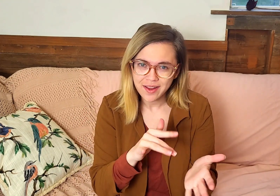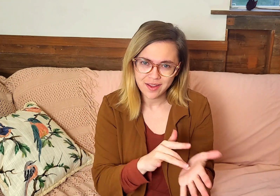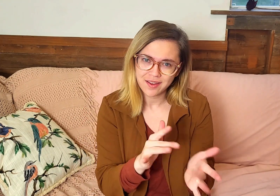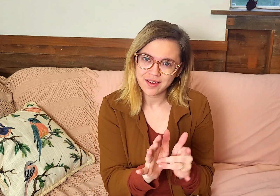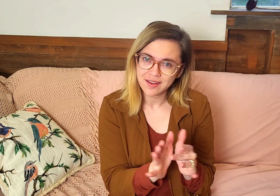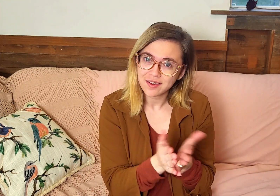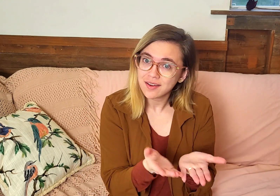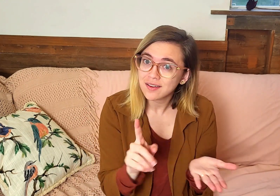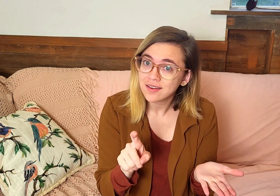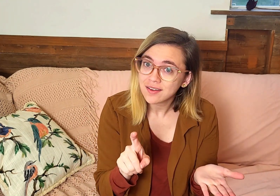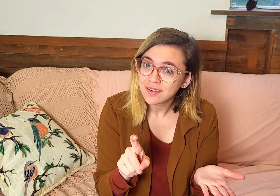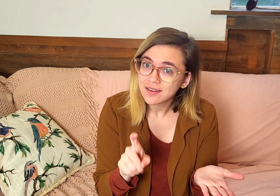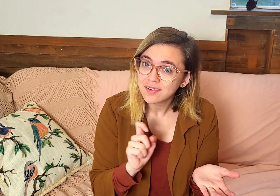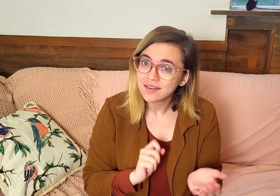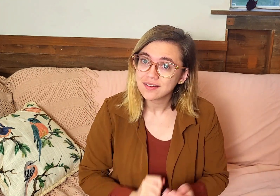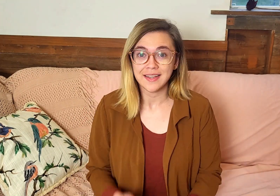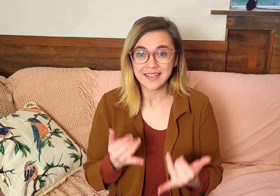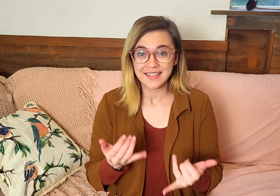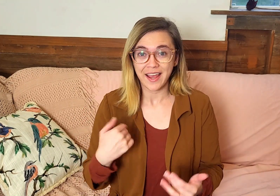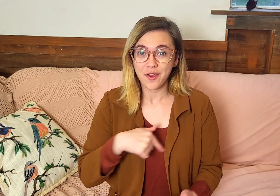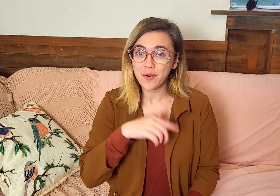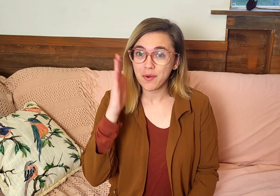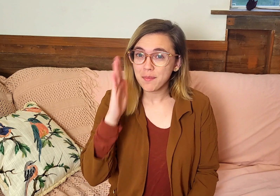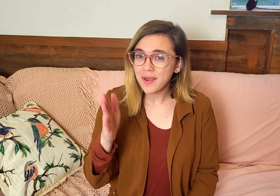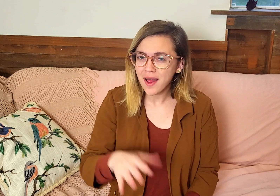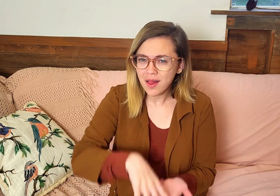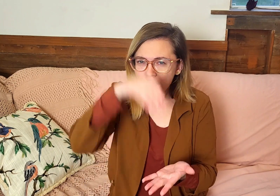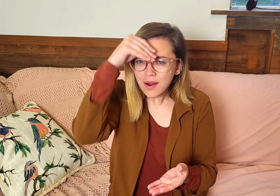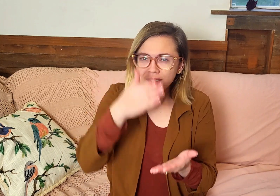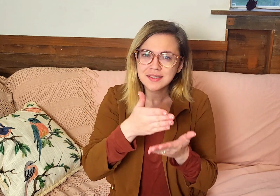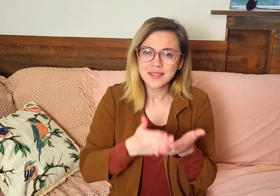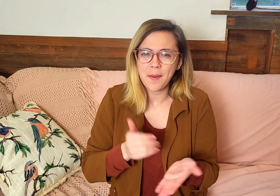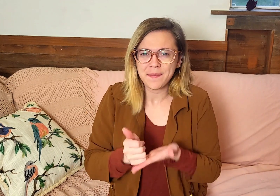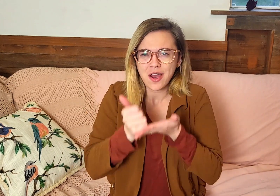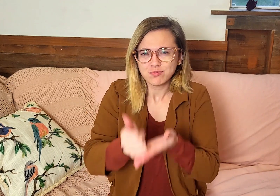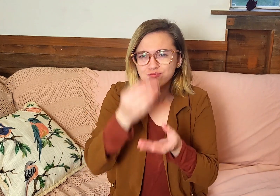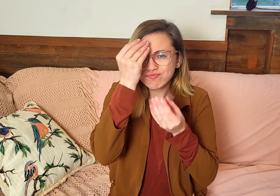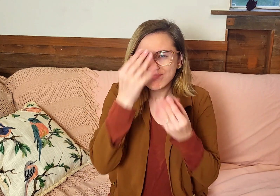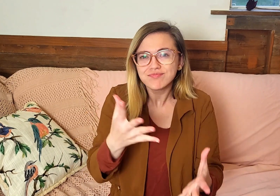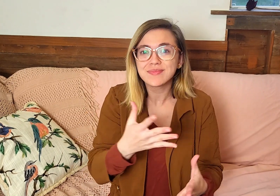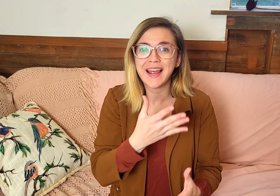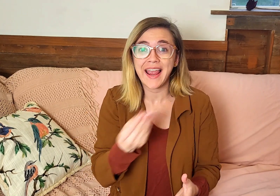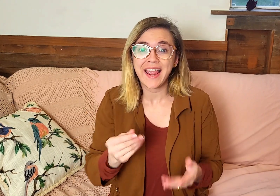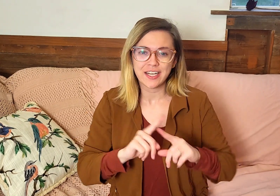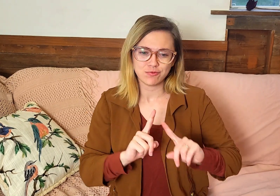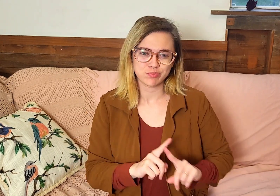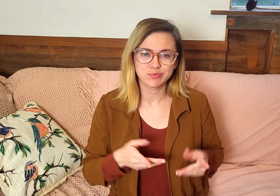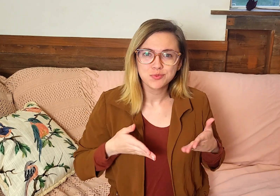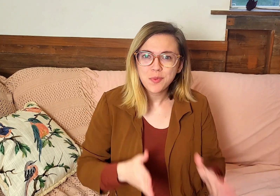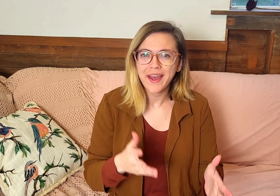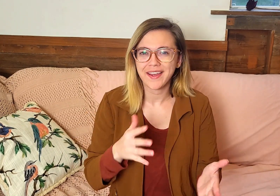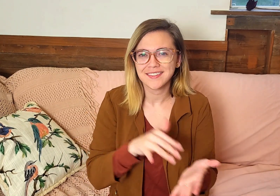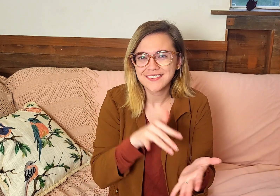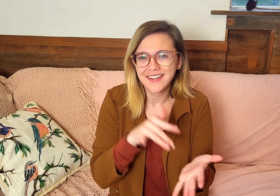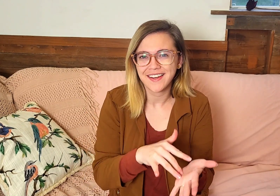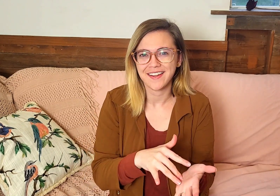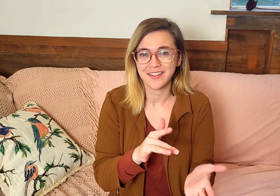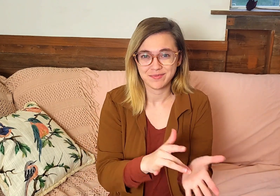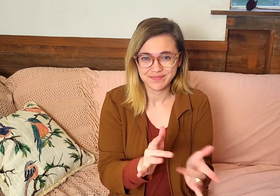study it? Today, we will be learning some helpful tips and different strategies for